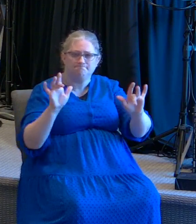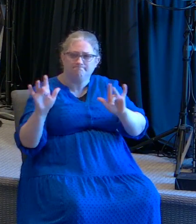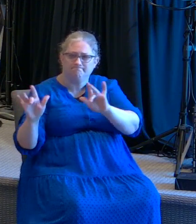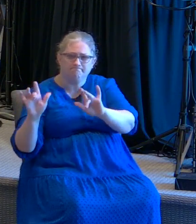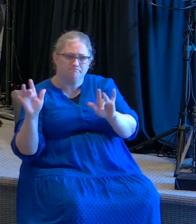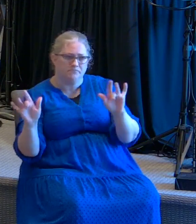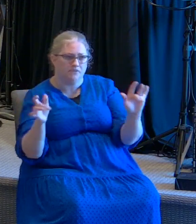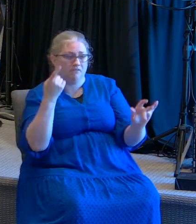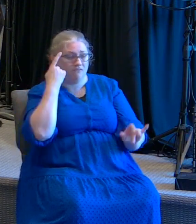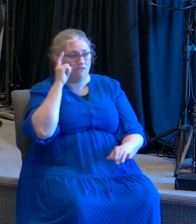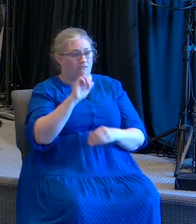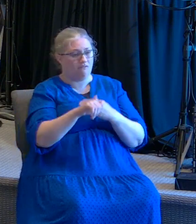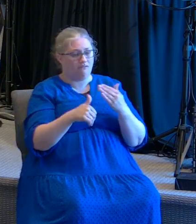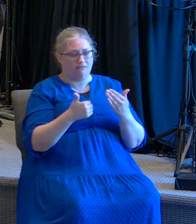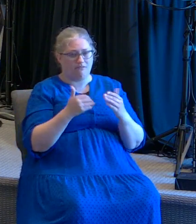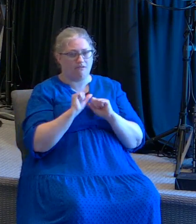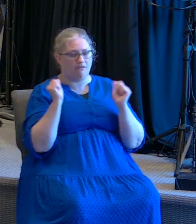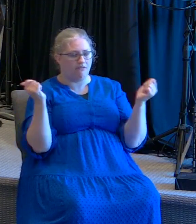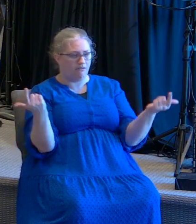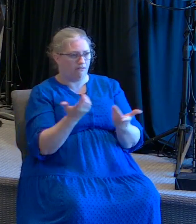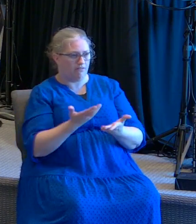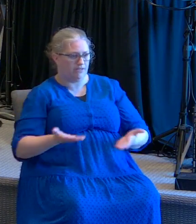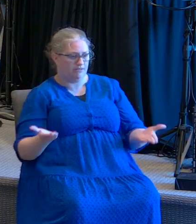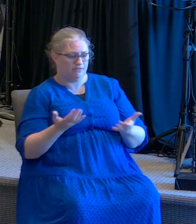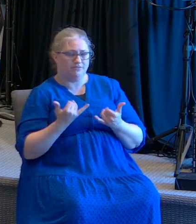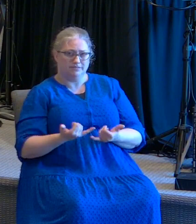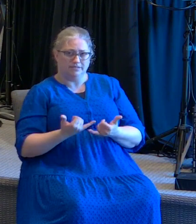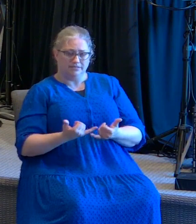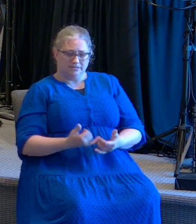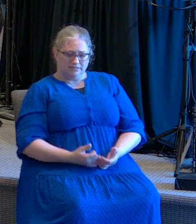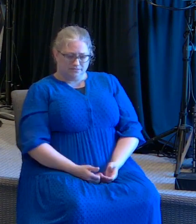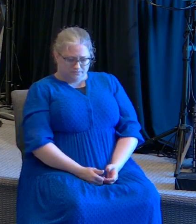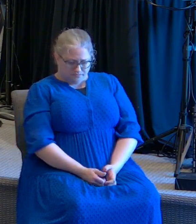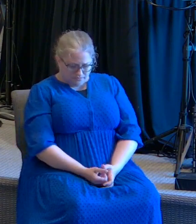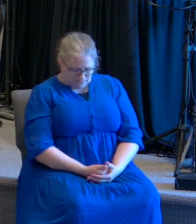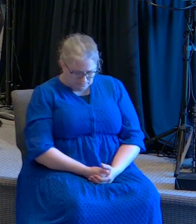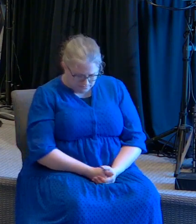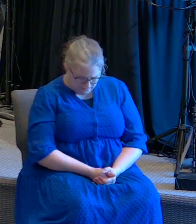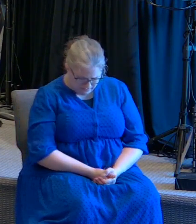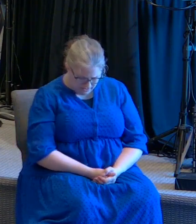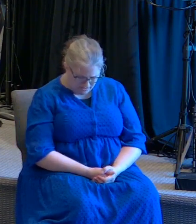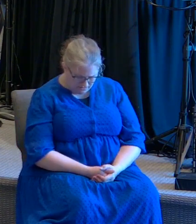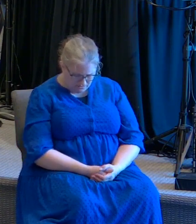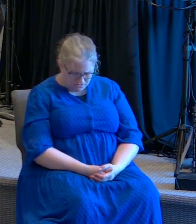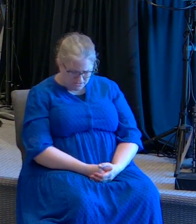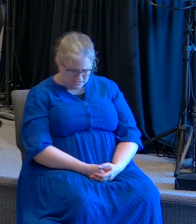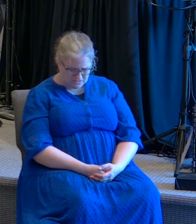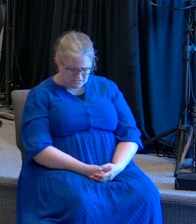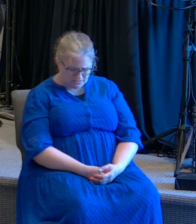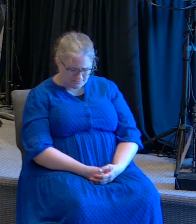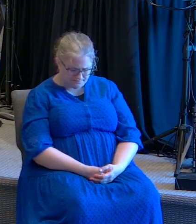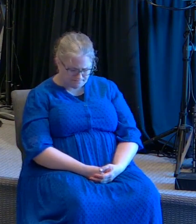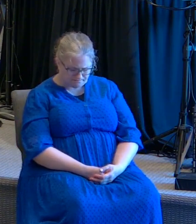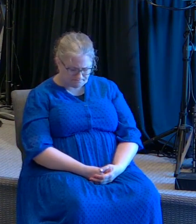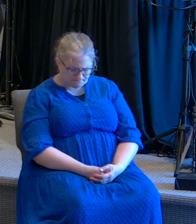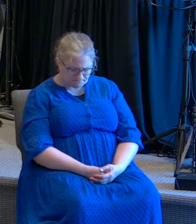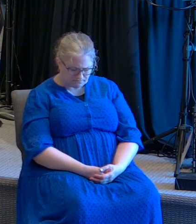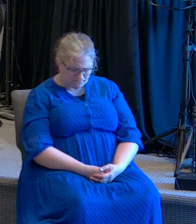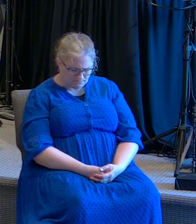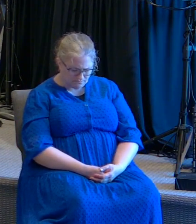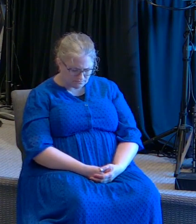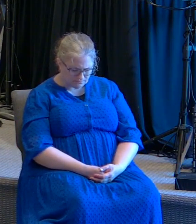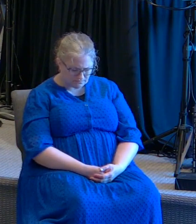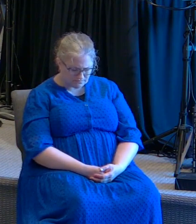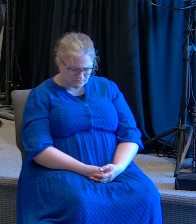today oh la presencia de Dios esta pesadamente en este lugar buscando quien